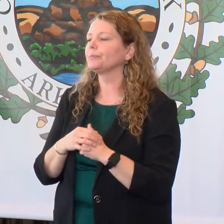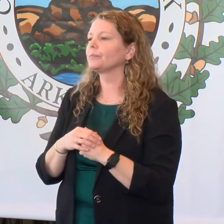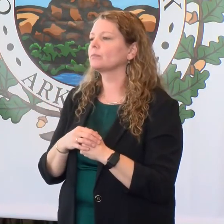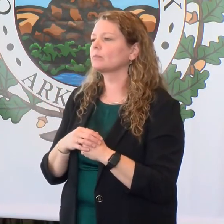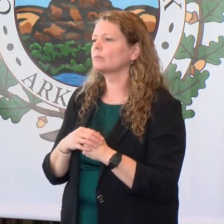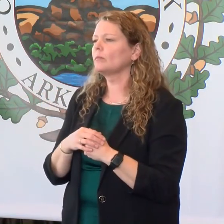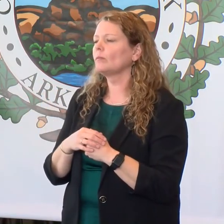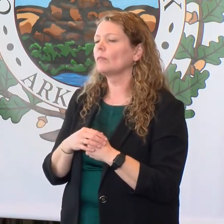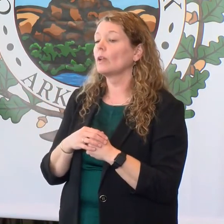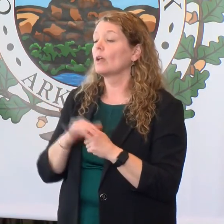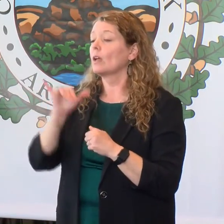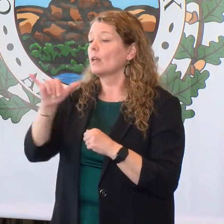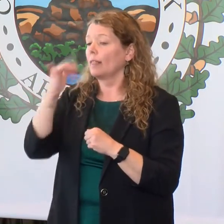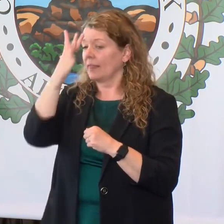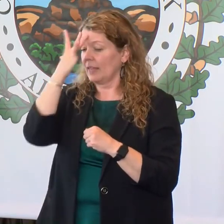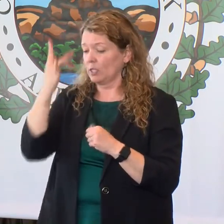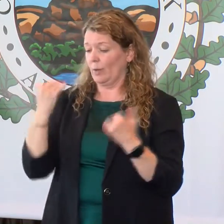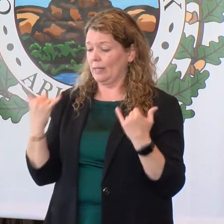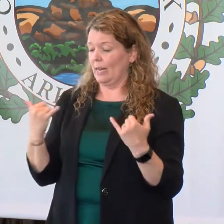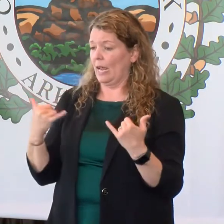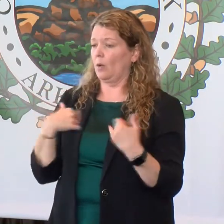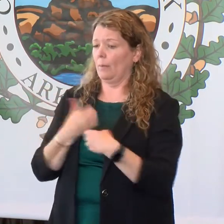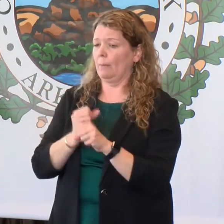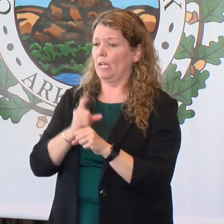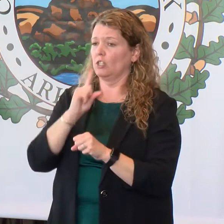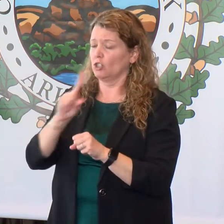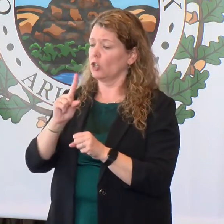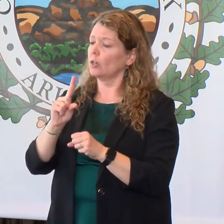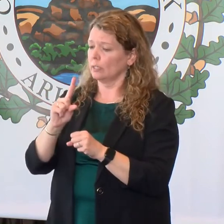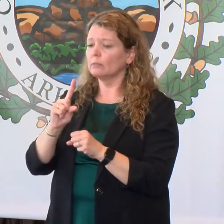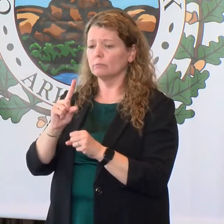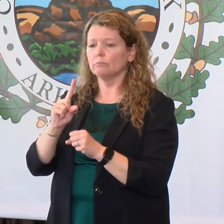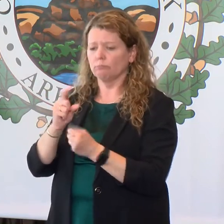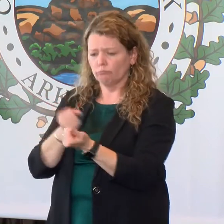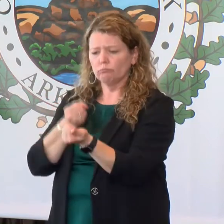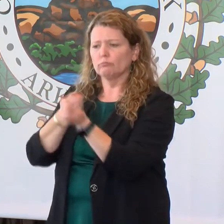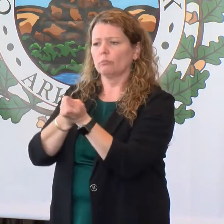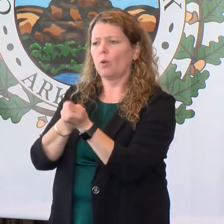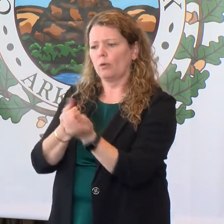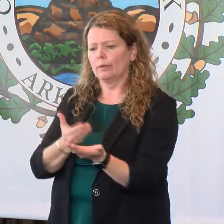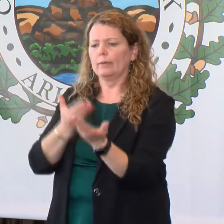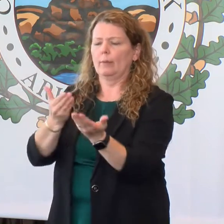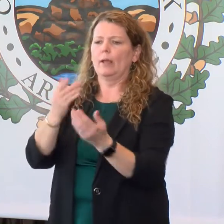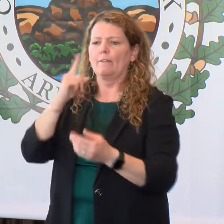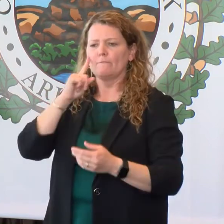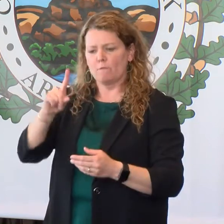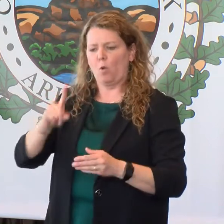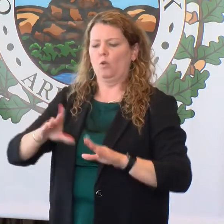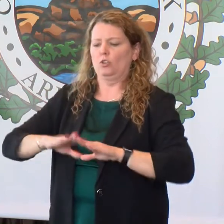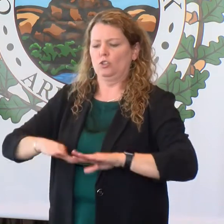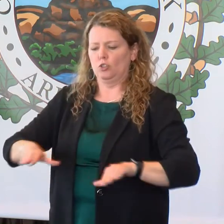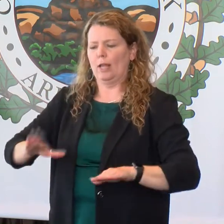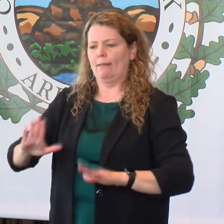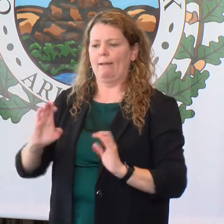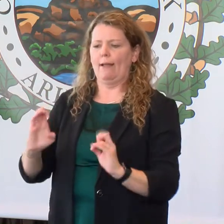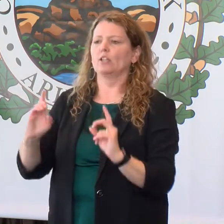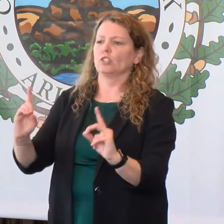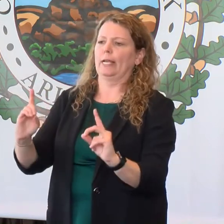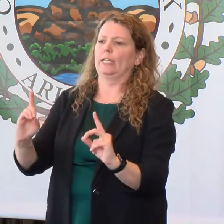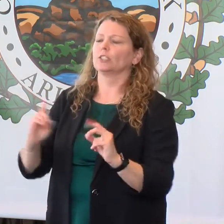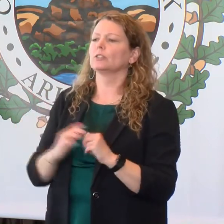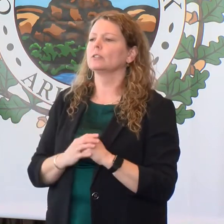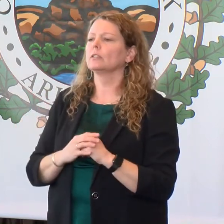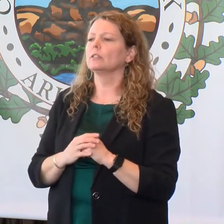that is why we are making this investment, proposing to make this investment in early childhood education. We know the